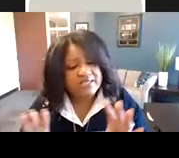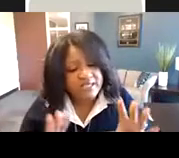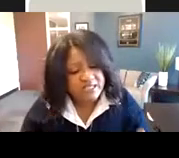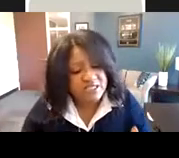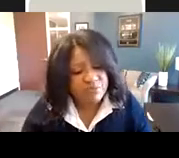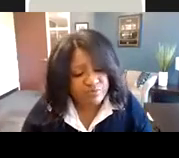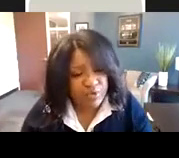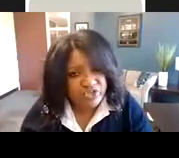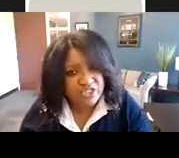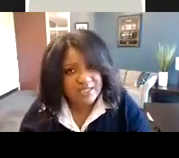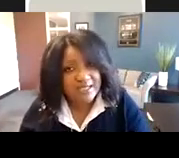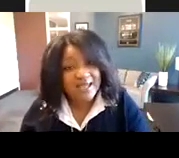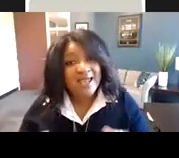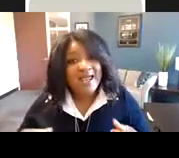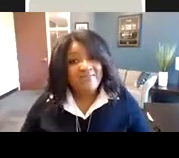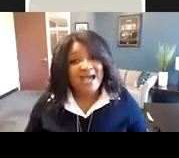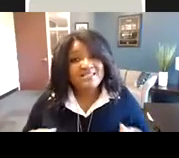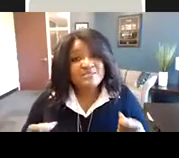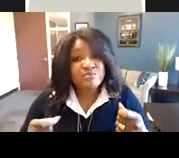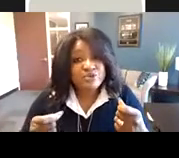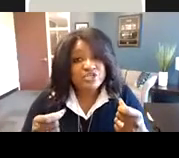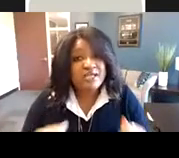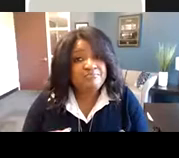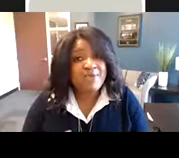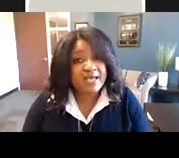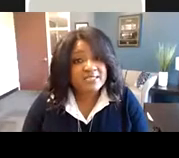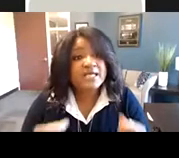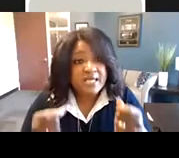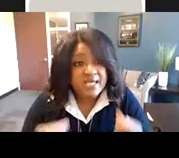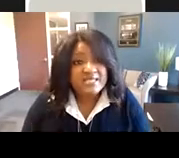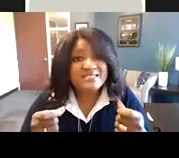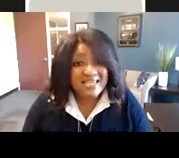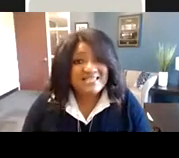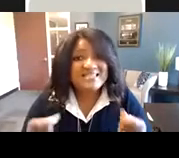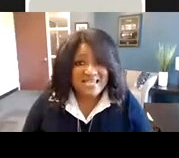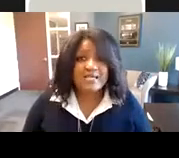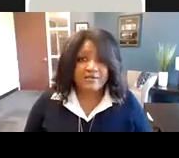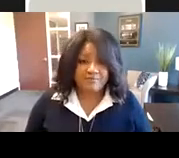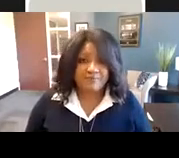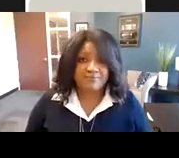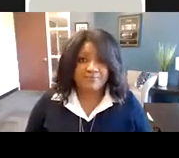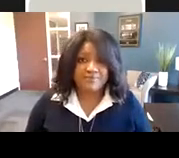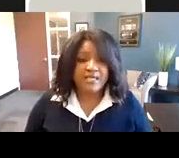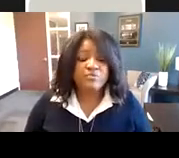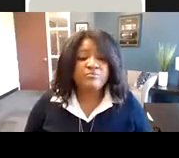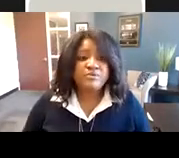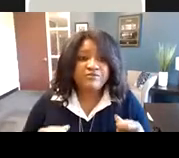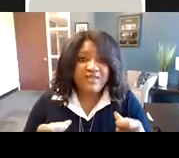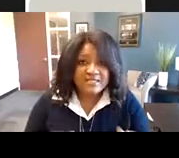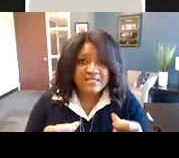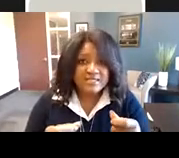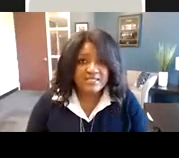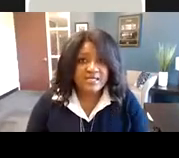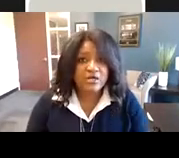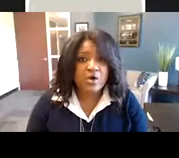areas disproportionately. And that disproportionate impact is in the data. And it will be